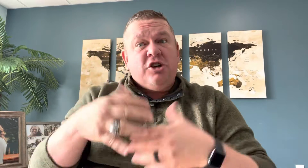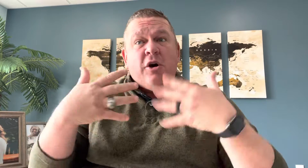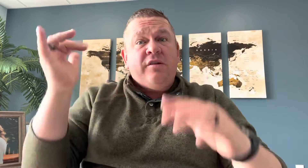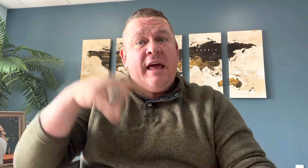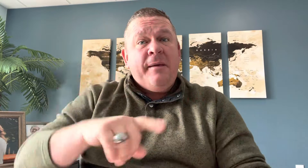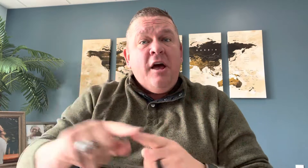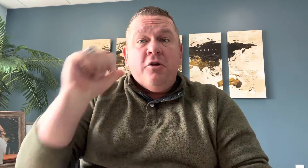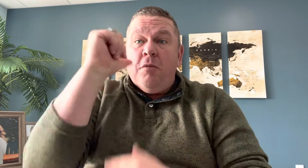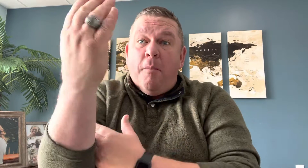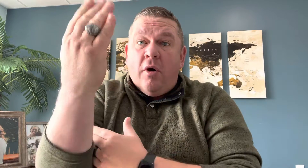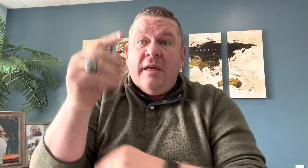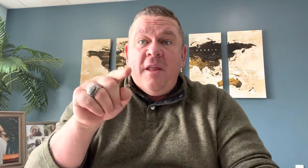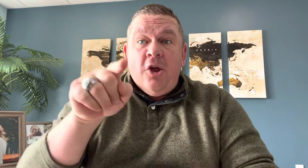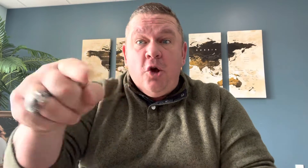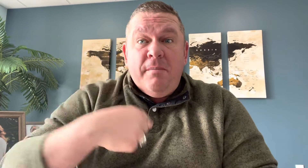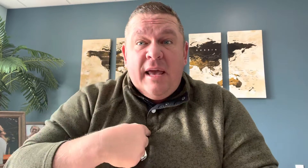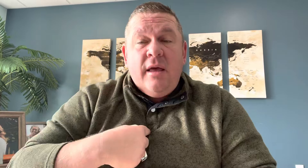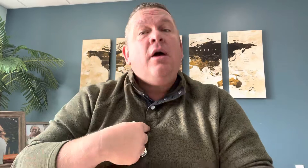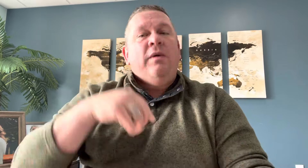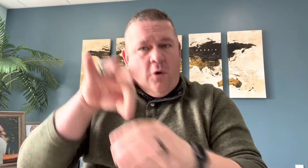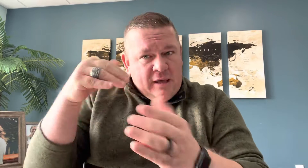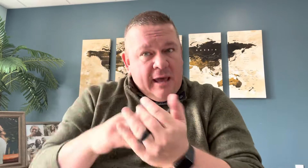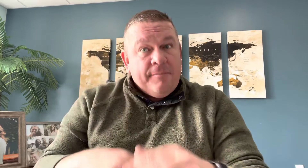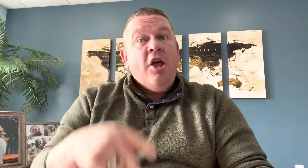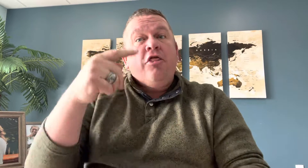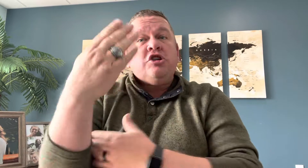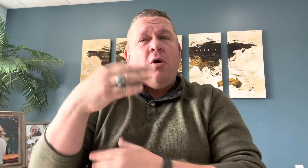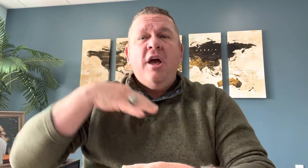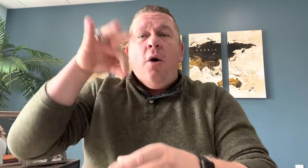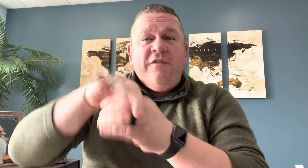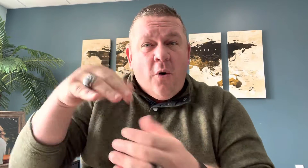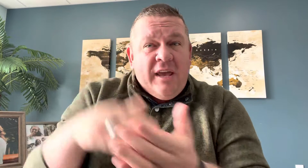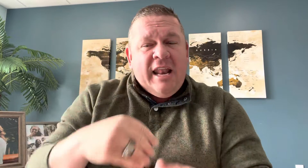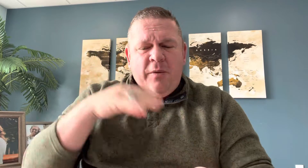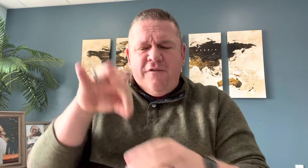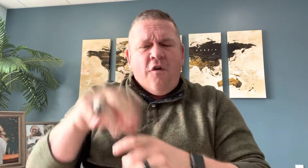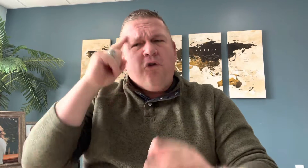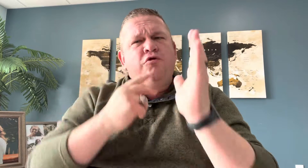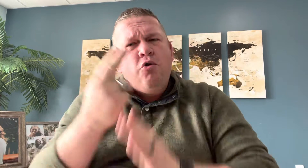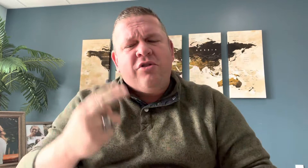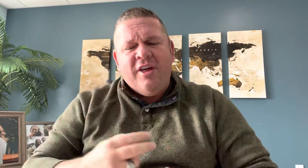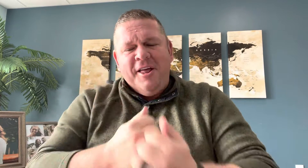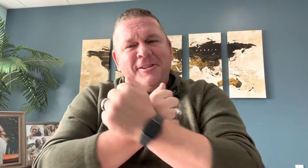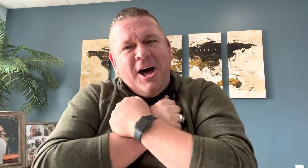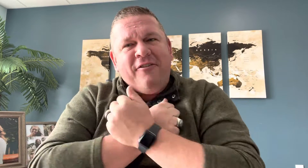will be over today. But tomorrow morning, you and me, we vote again. Thursday morning, we vote again. And we vote for truth, love,